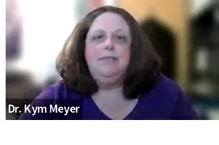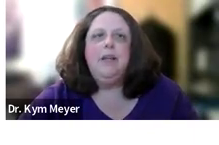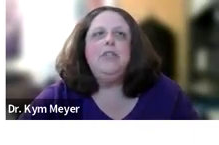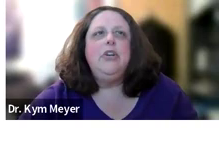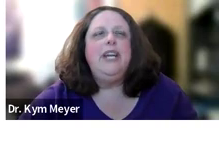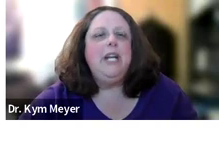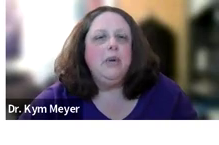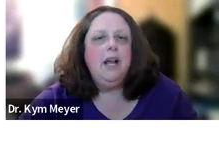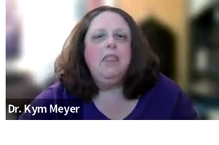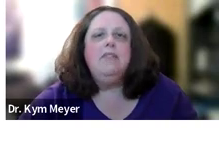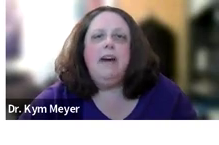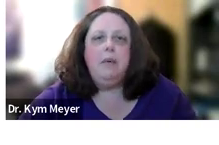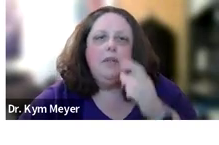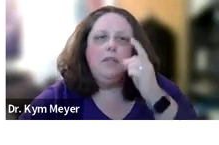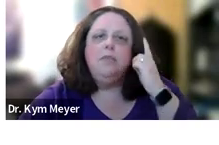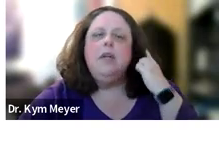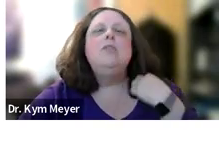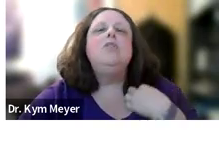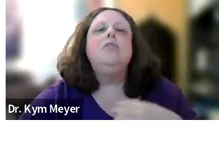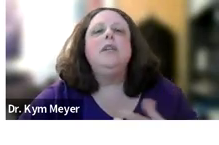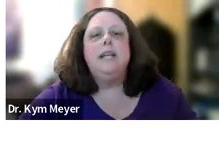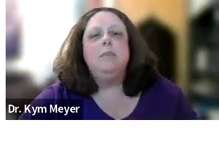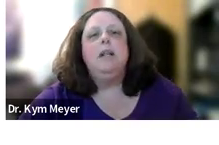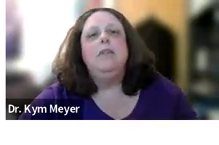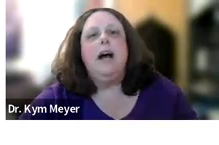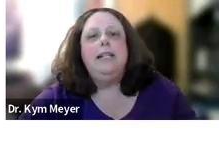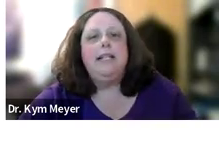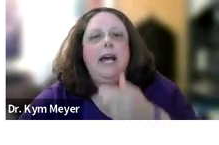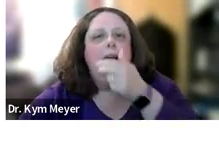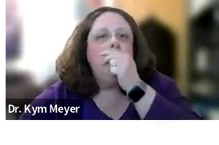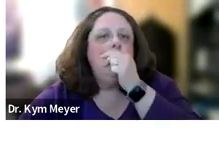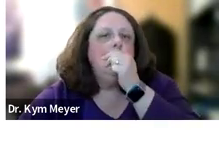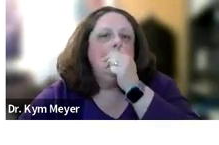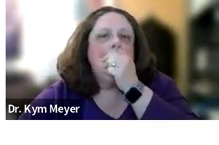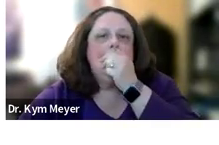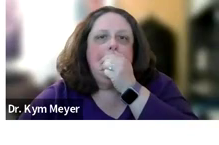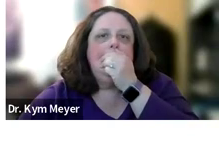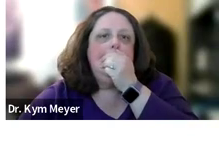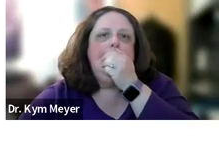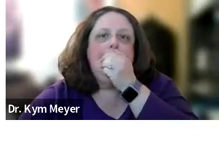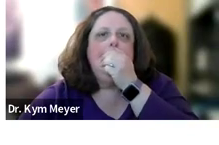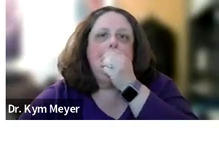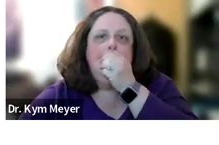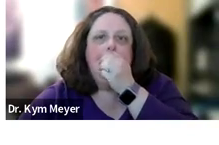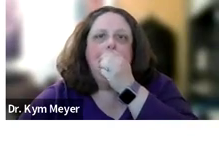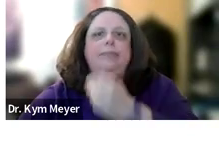is said. So you're hearing the vowels. So for example, if I say, maybe